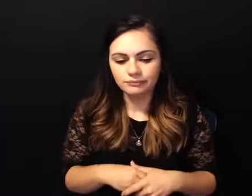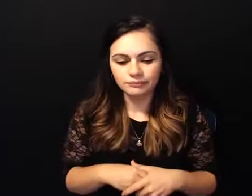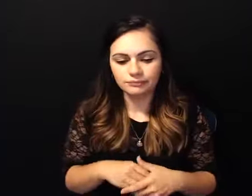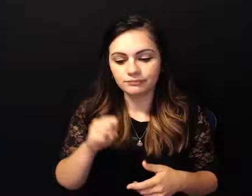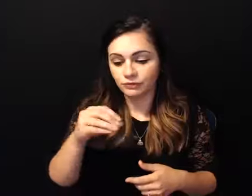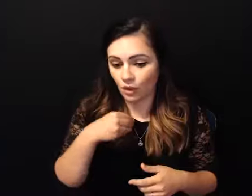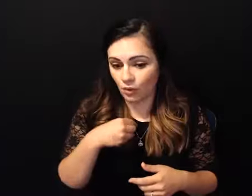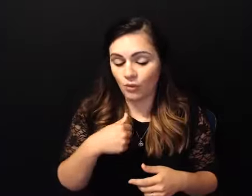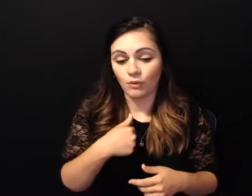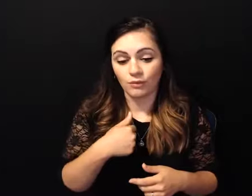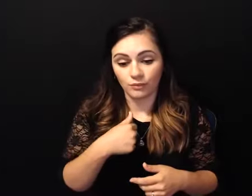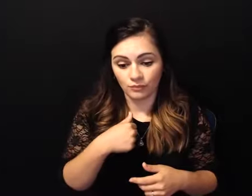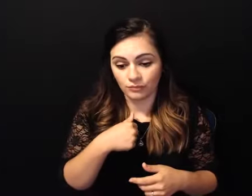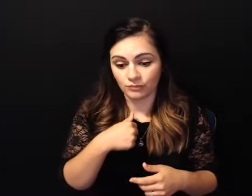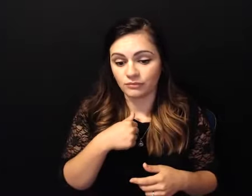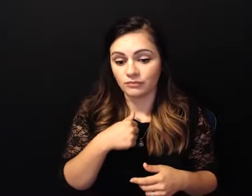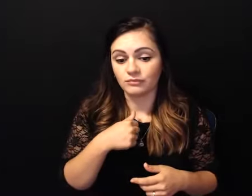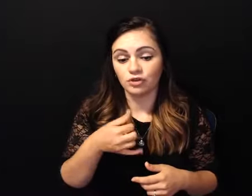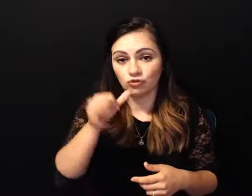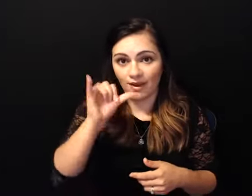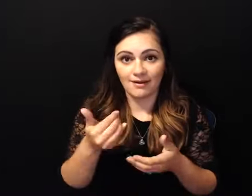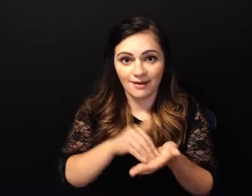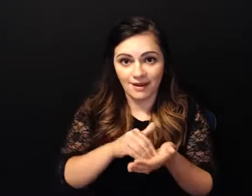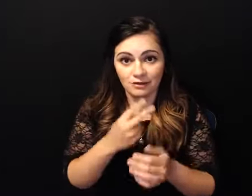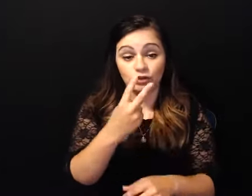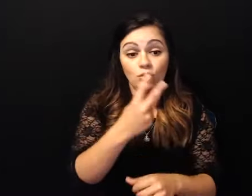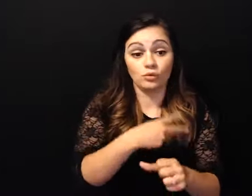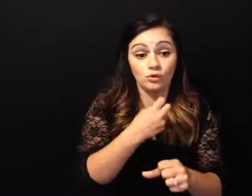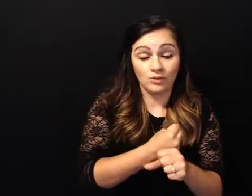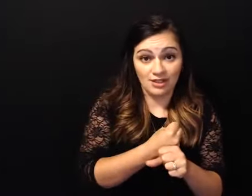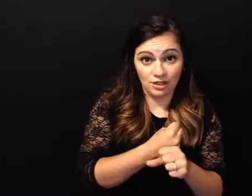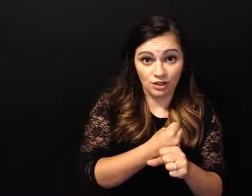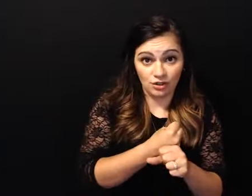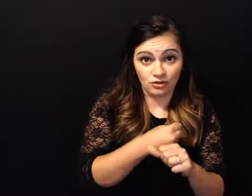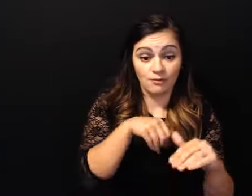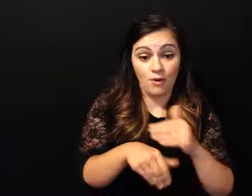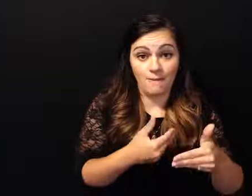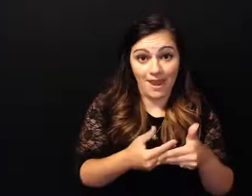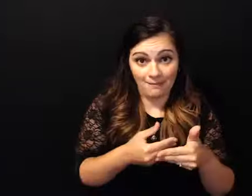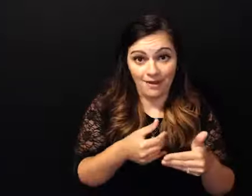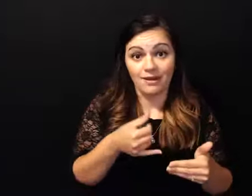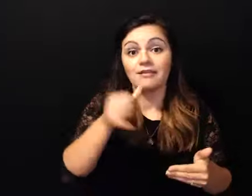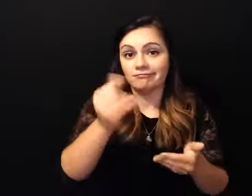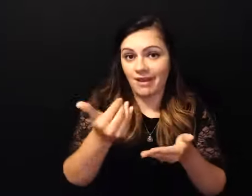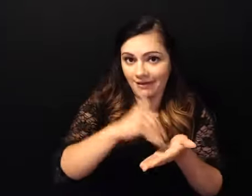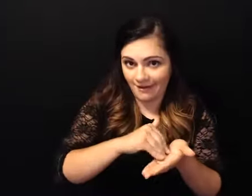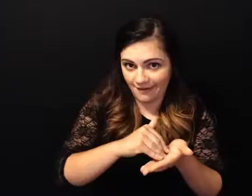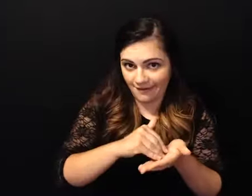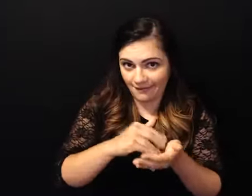um so two years baby drink two years baby drink and i am you know uh chucking along in alcoholics